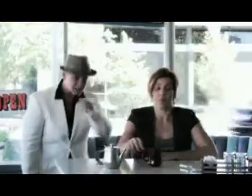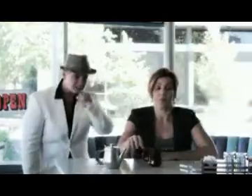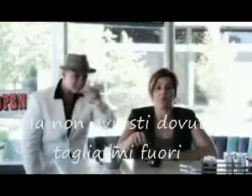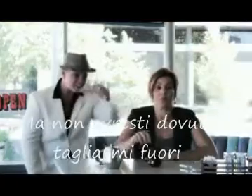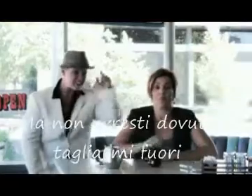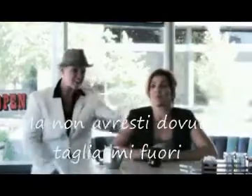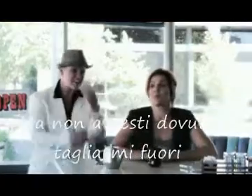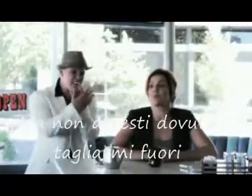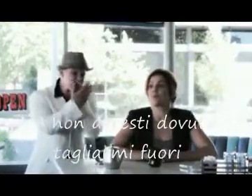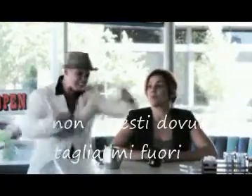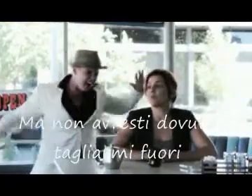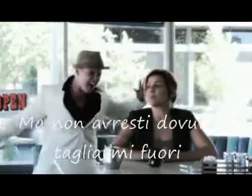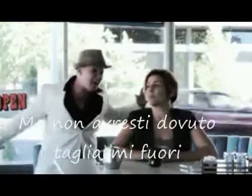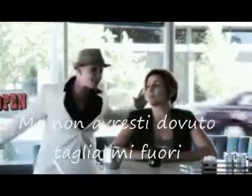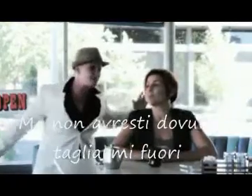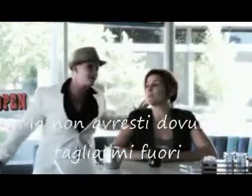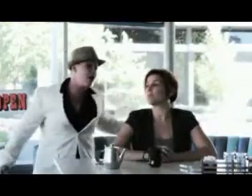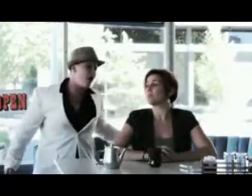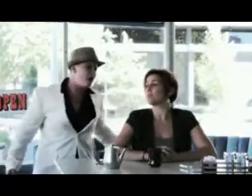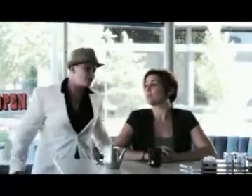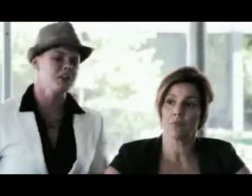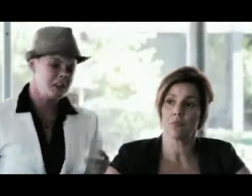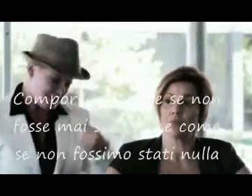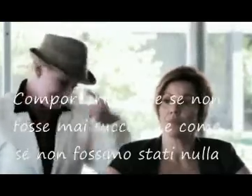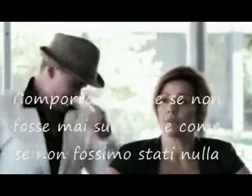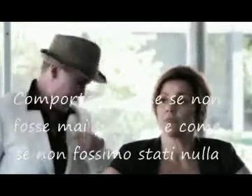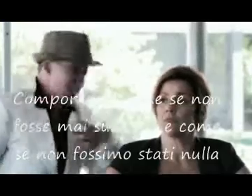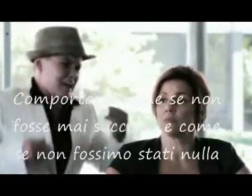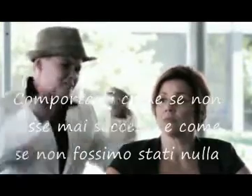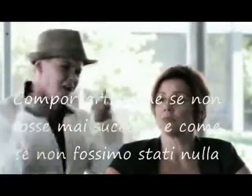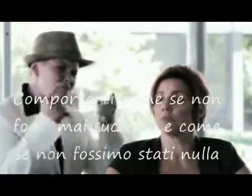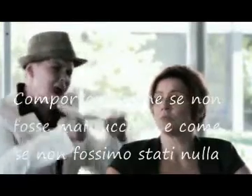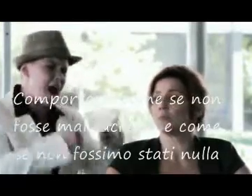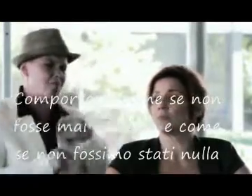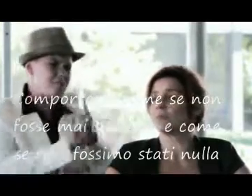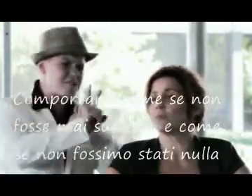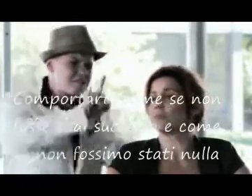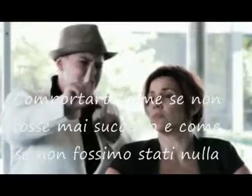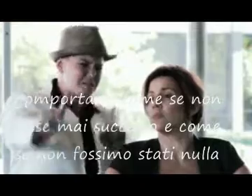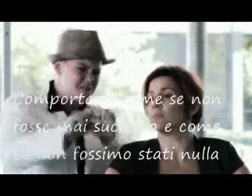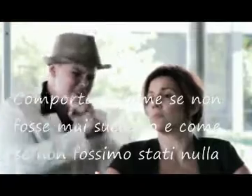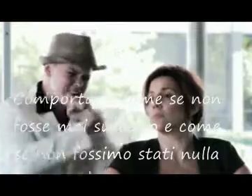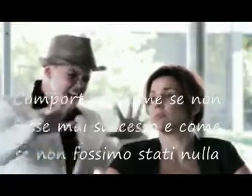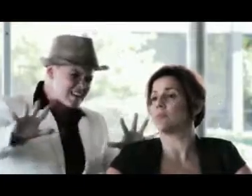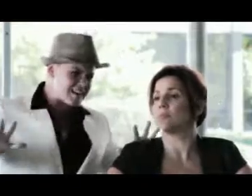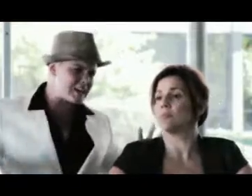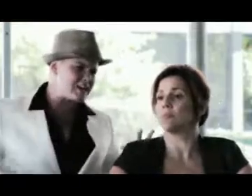But you didn't have to cut me off Think of like it never happened if I were nothing